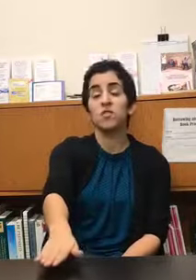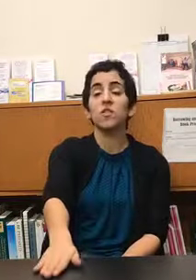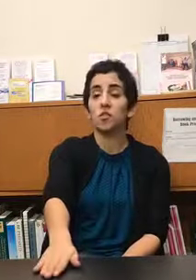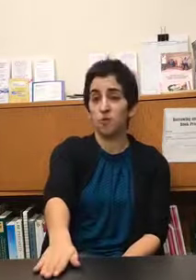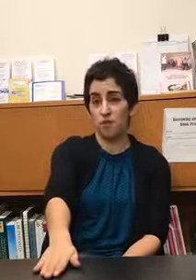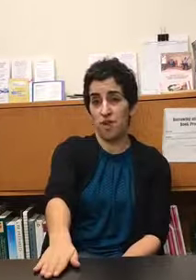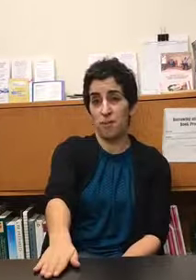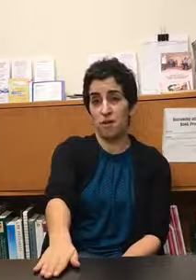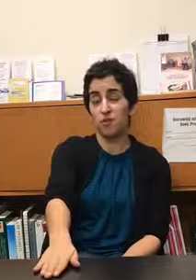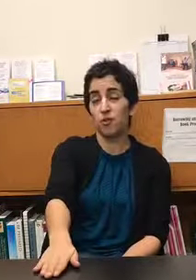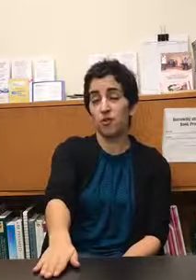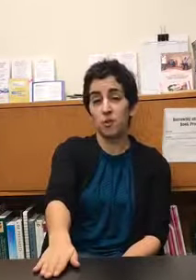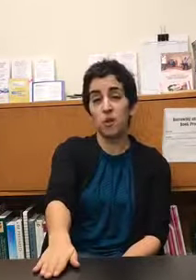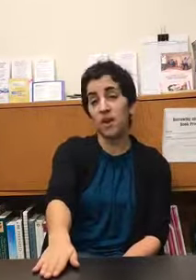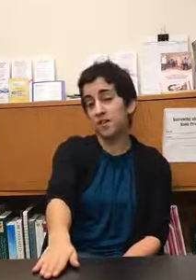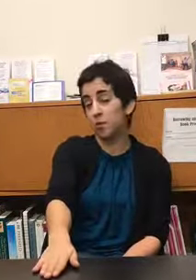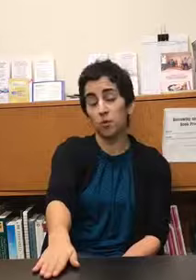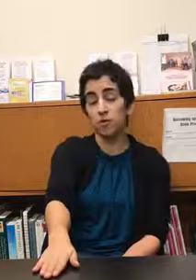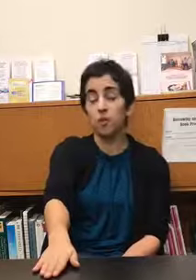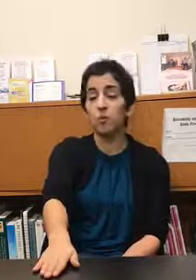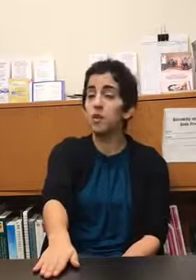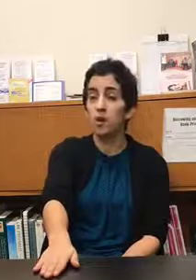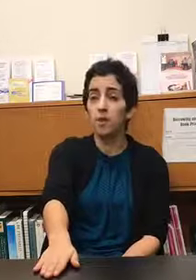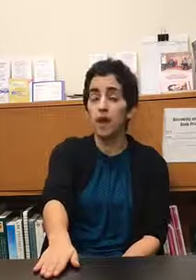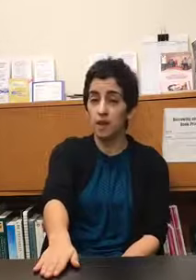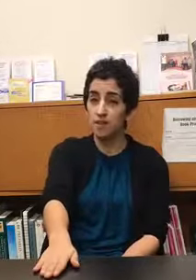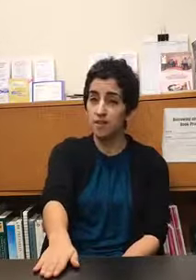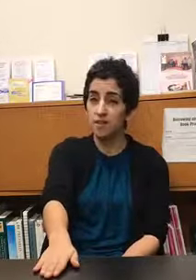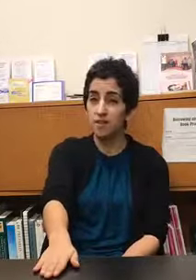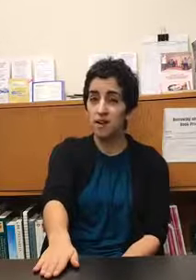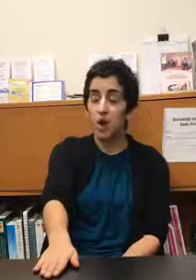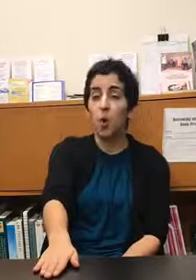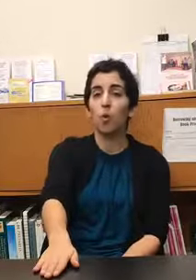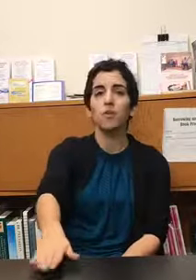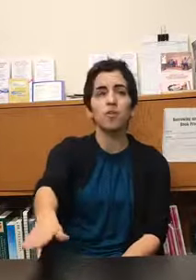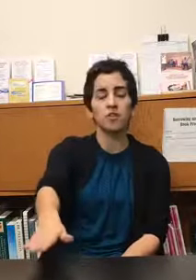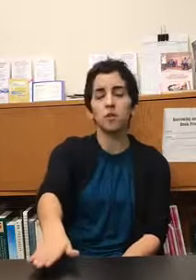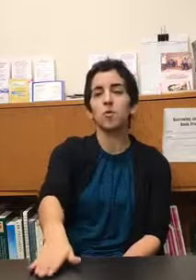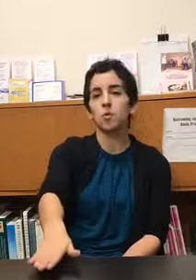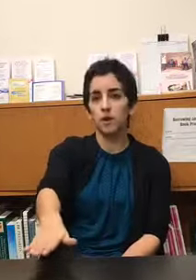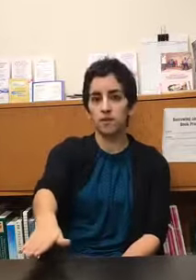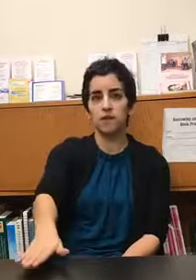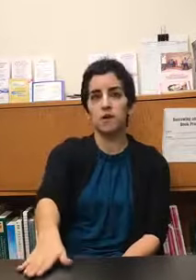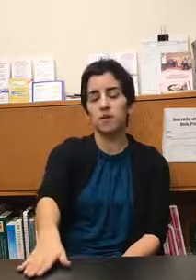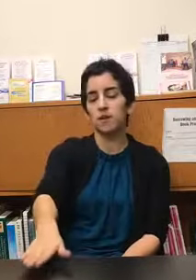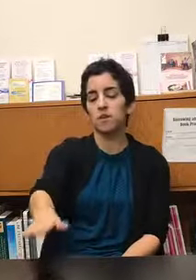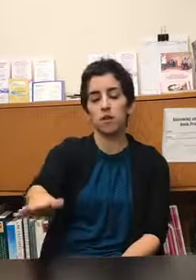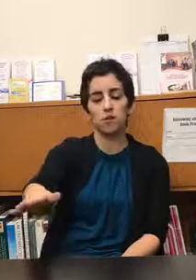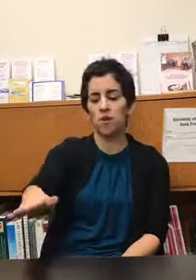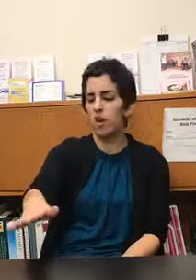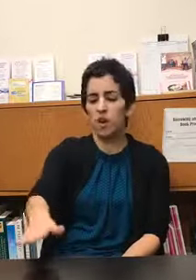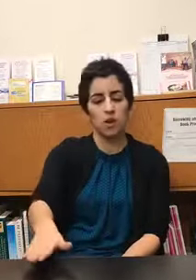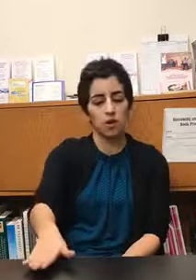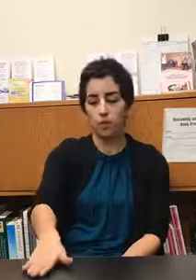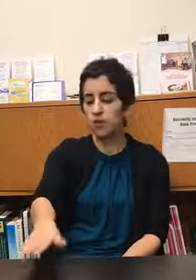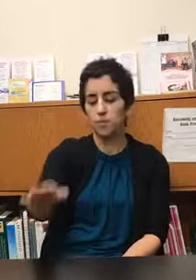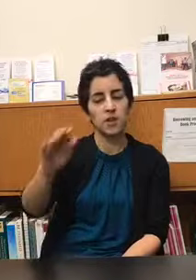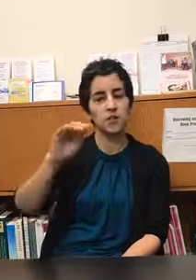feels good for them and so for some clients I work with they don't really know what that is or they're dealing with preconceived ideas of you know this peaceful